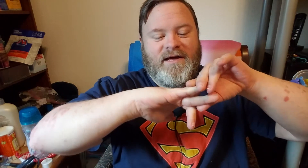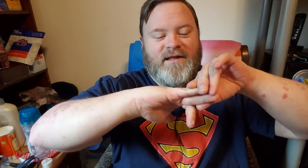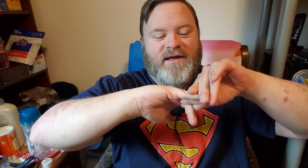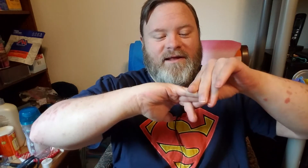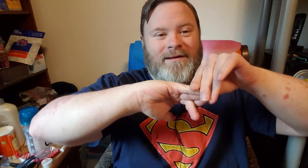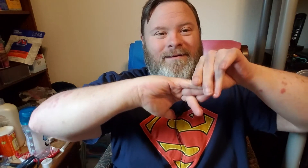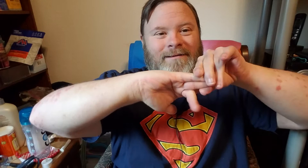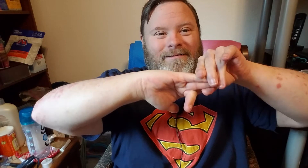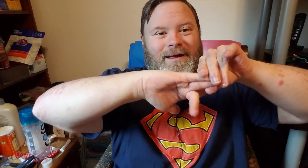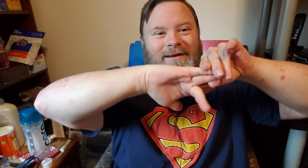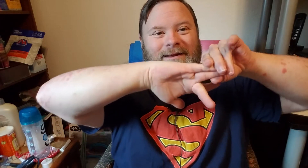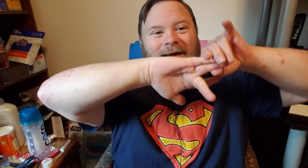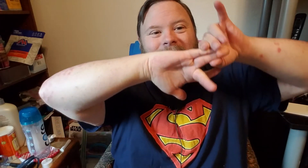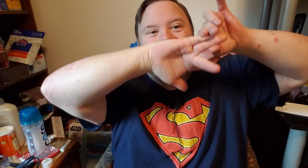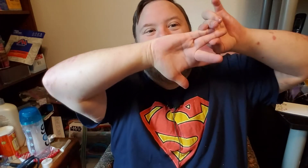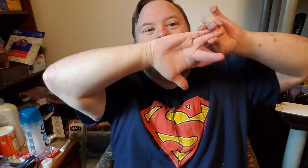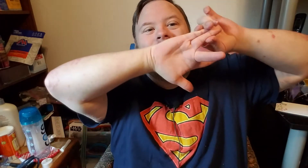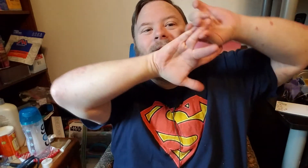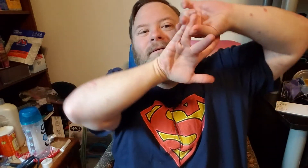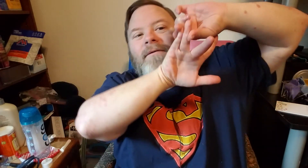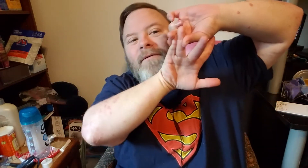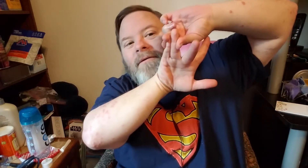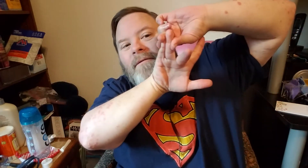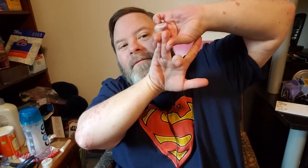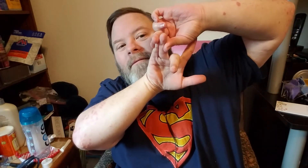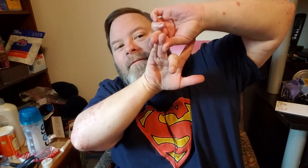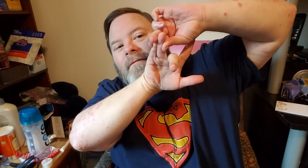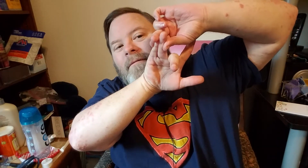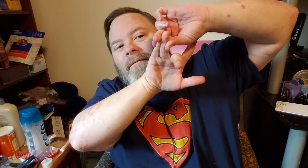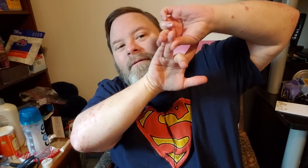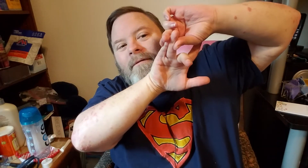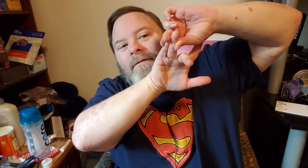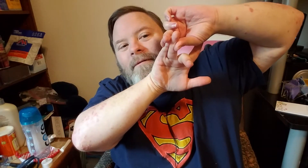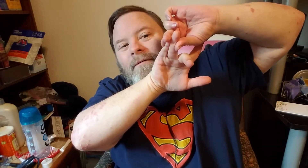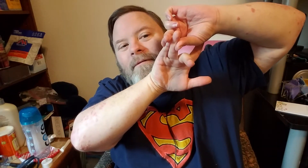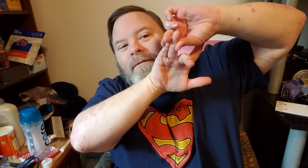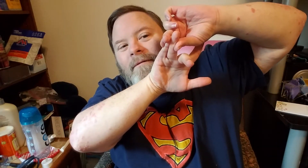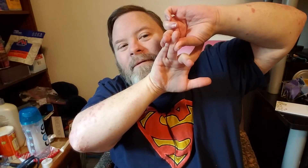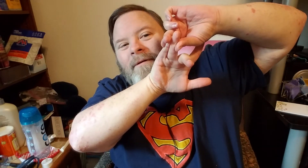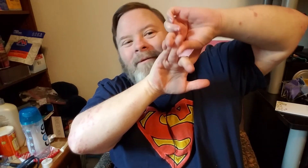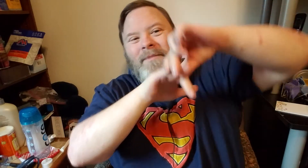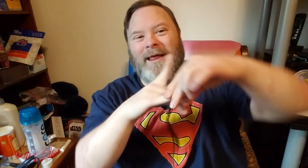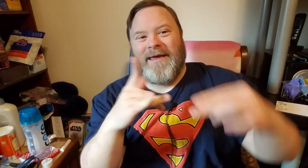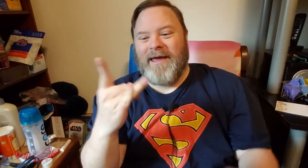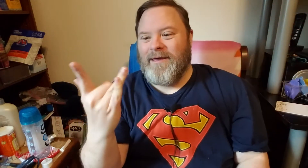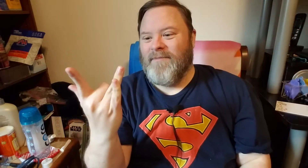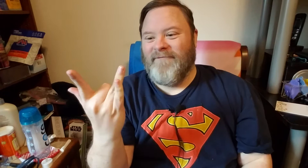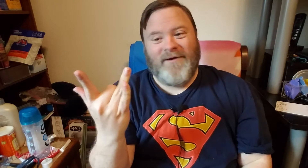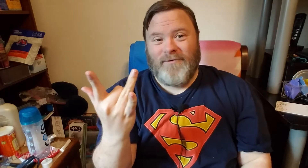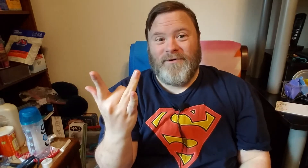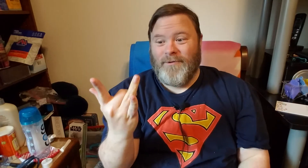like that but I can't get my finger to do it